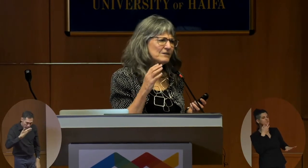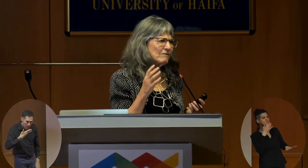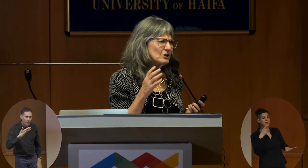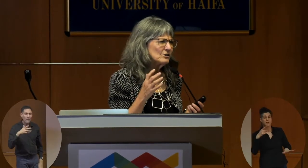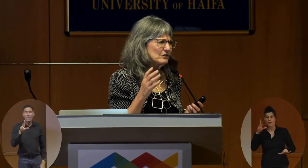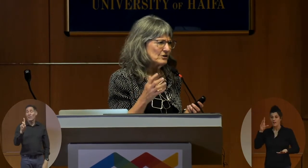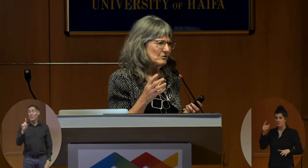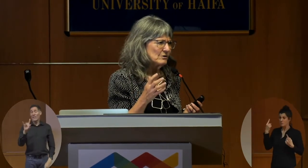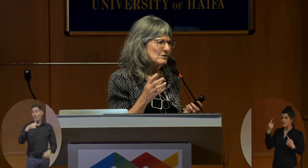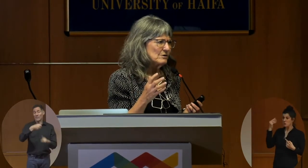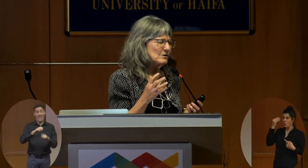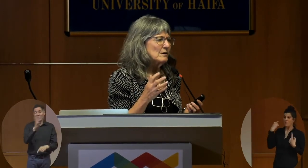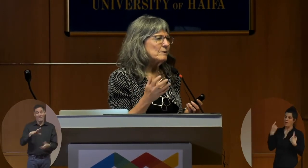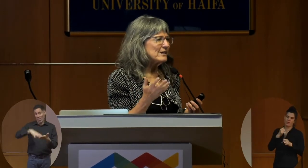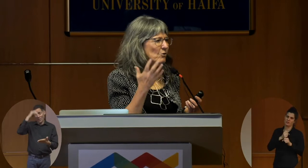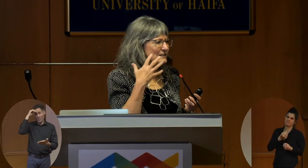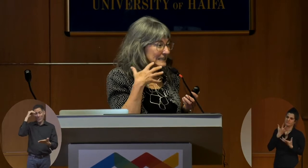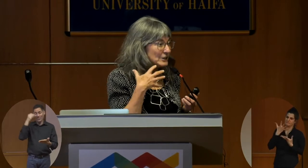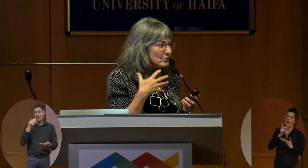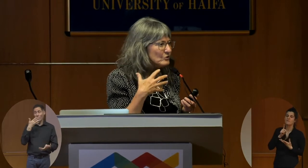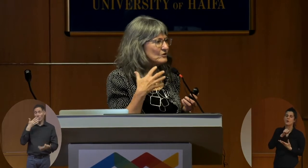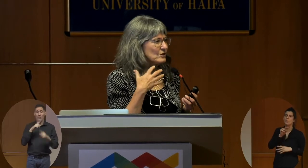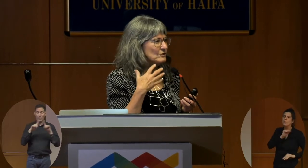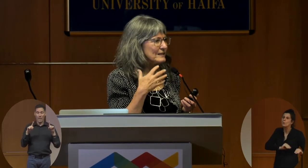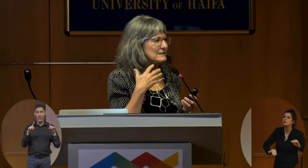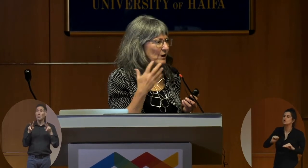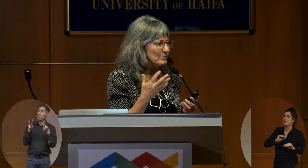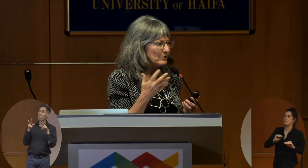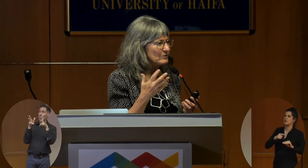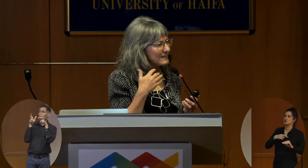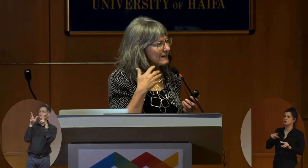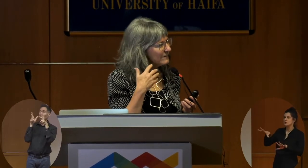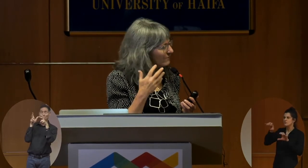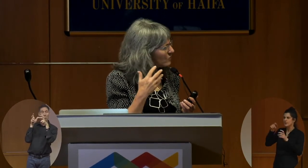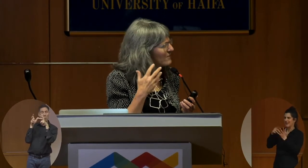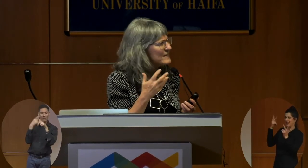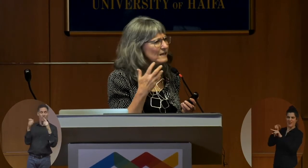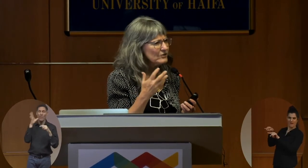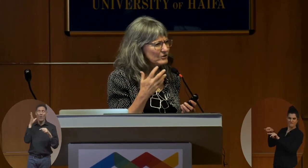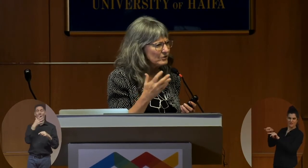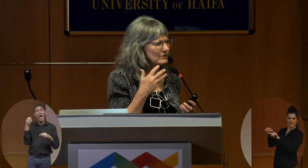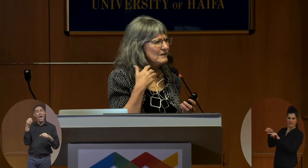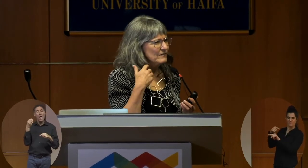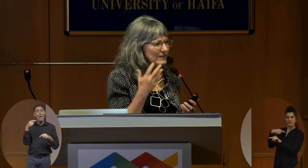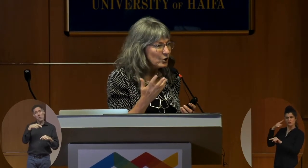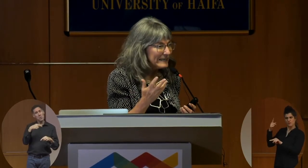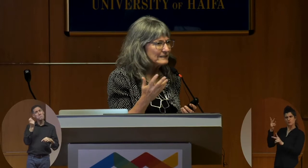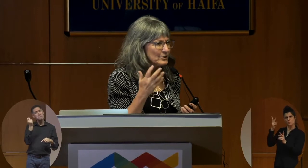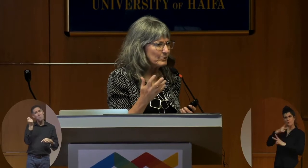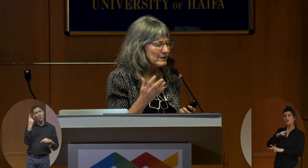never learned to cue, but he always used the cues that his mother produced, and therefore, I think, understood her English pretty